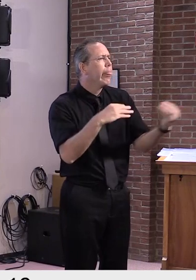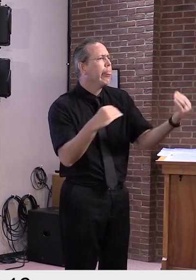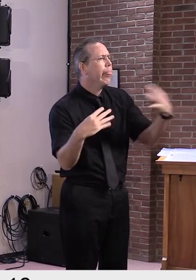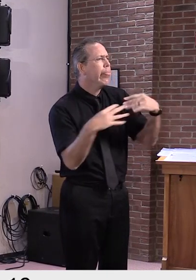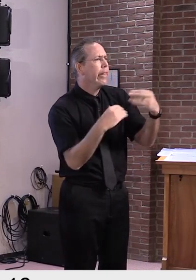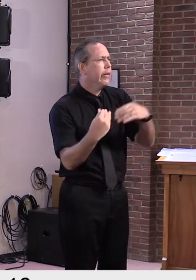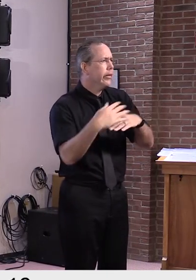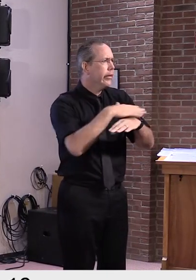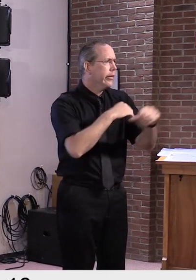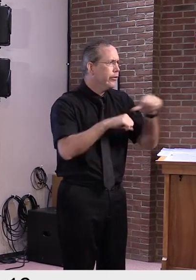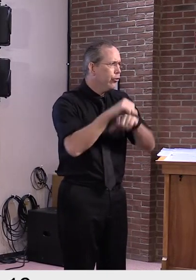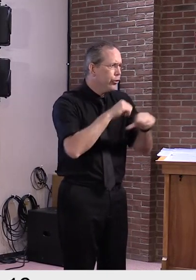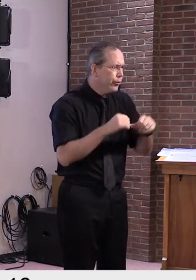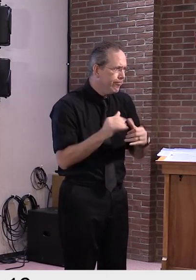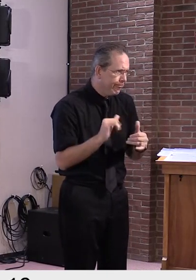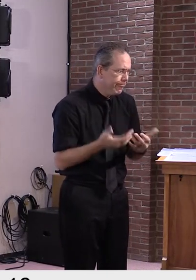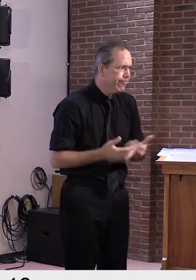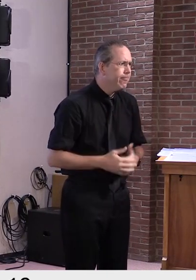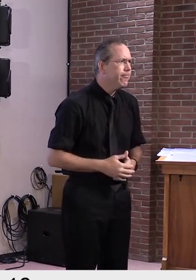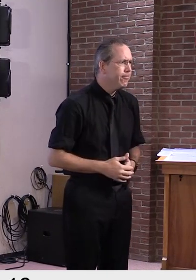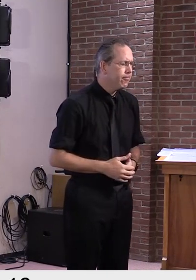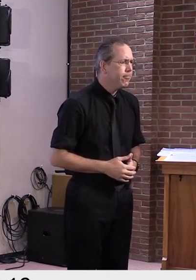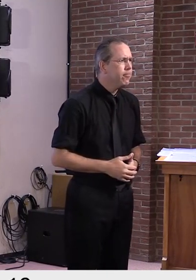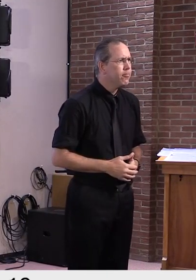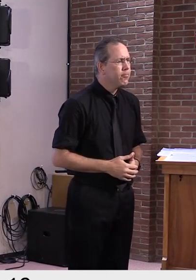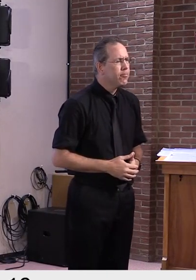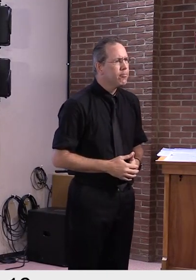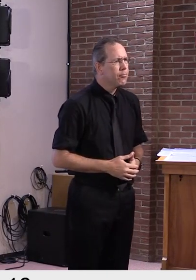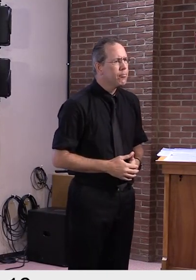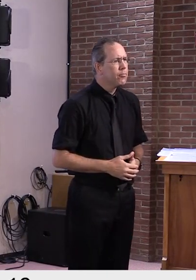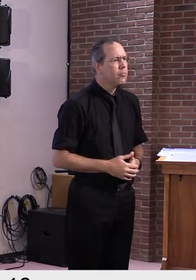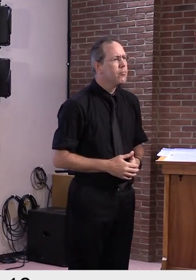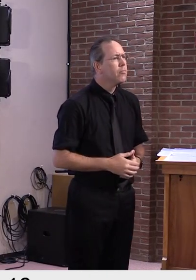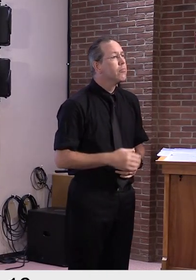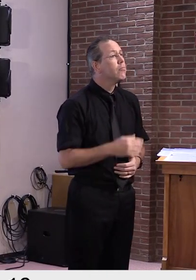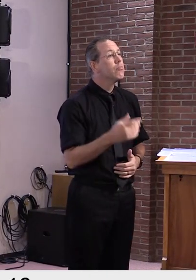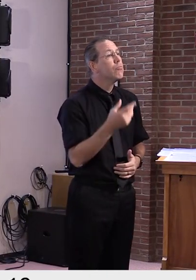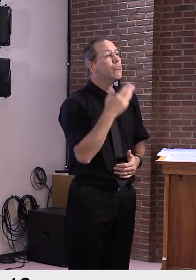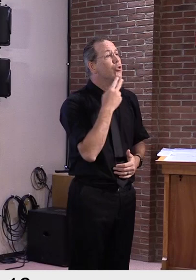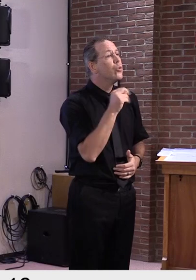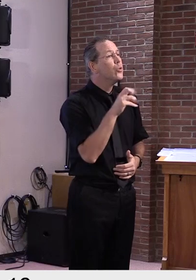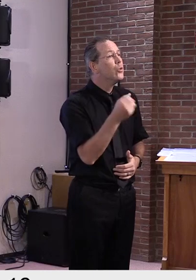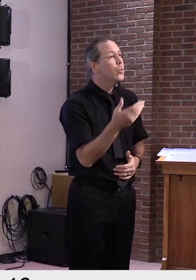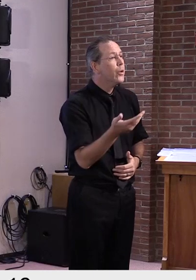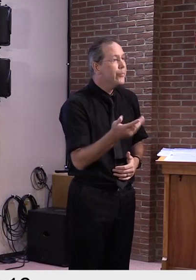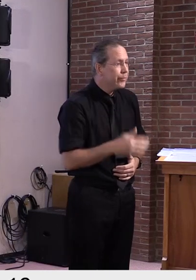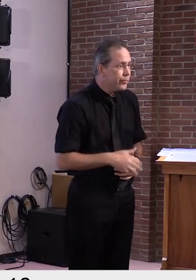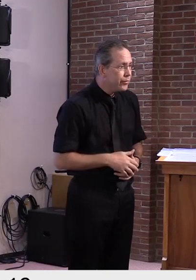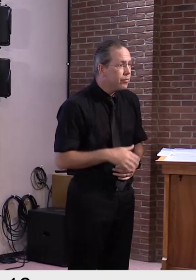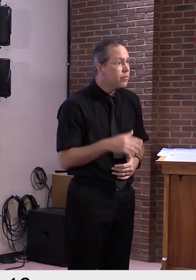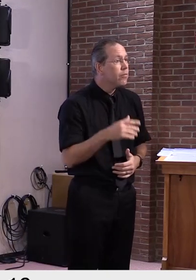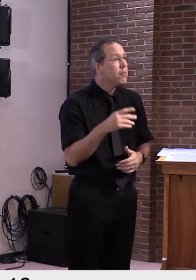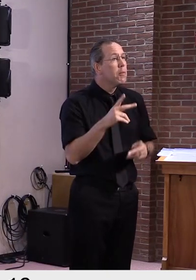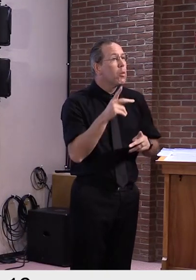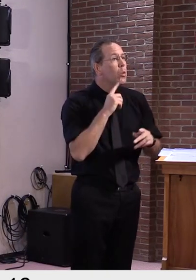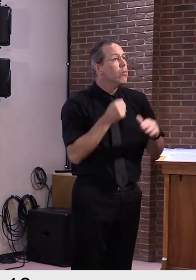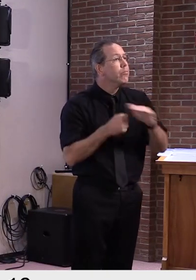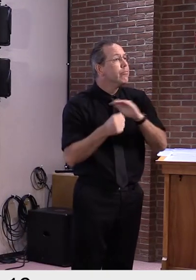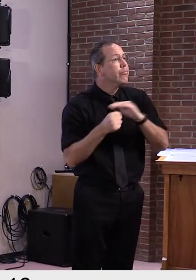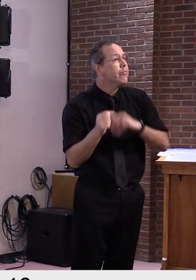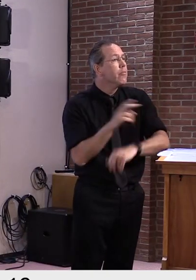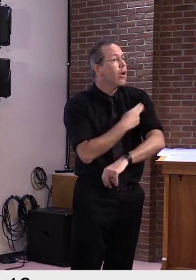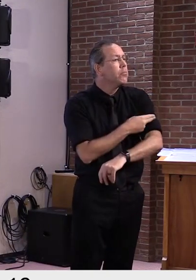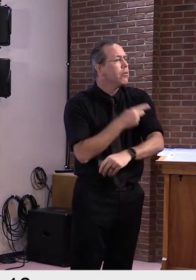We did see some good news with a continued reduction in hospital needs across the U.S., with the 15th consecutive day of